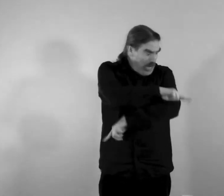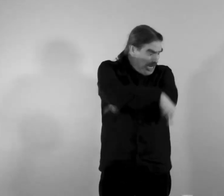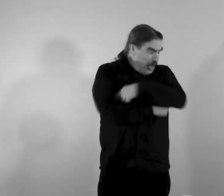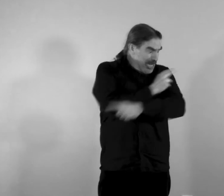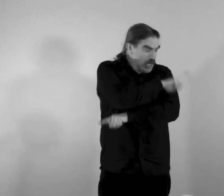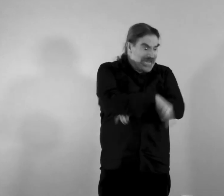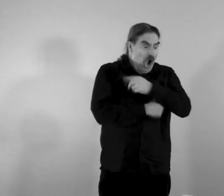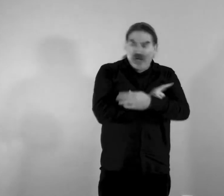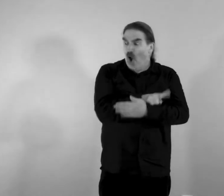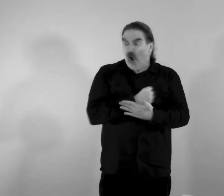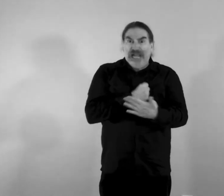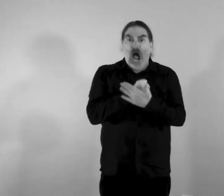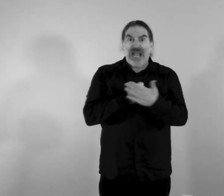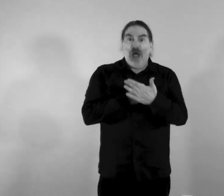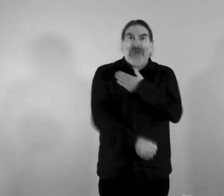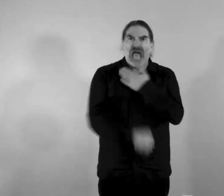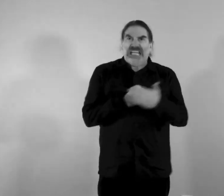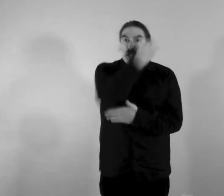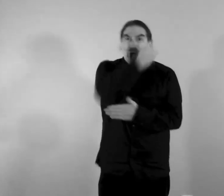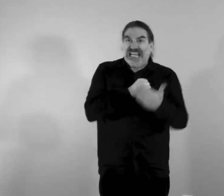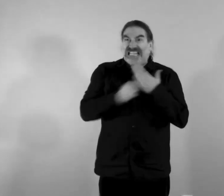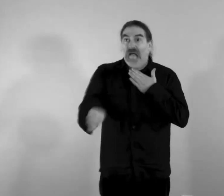heart off beat,